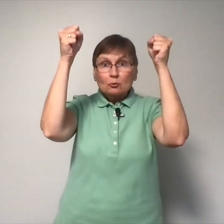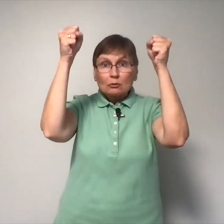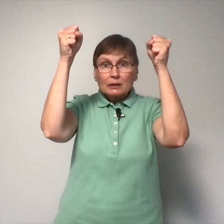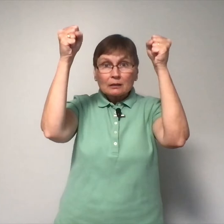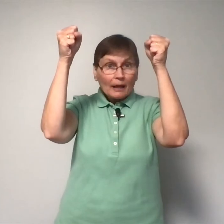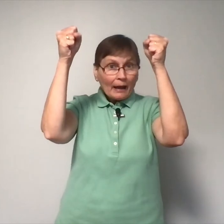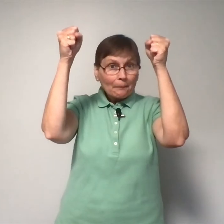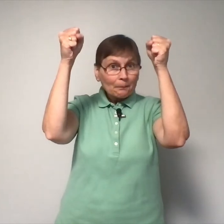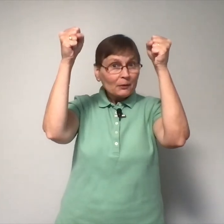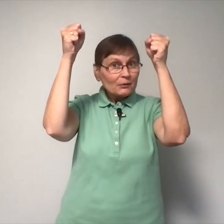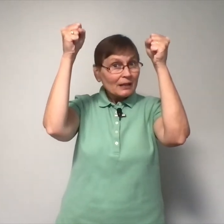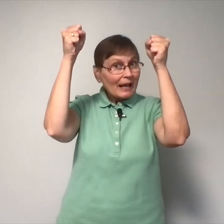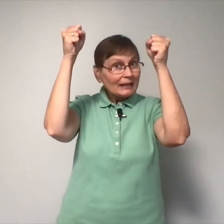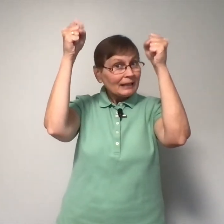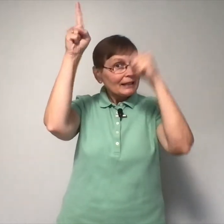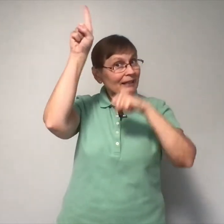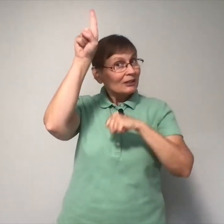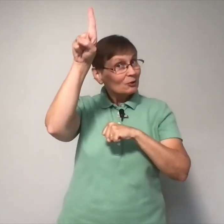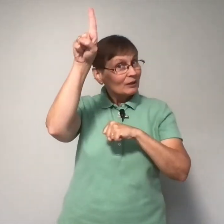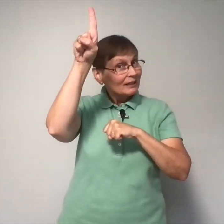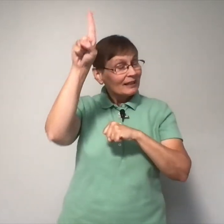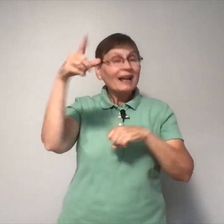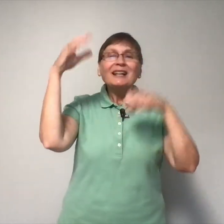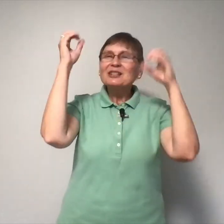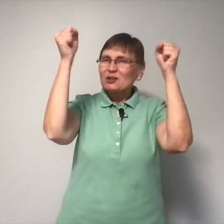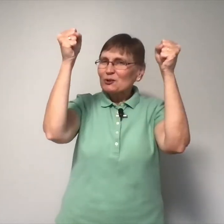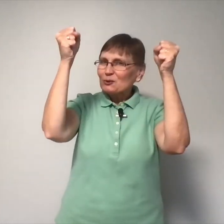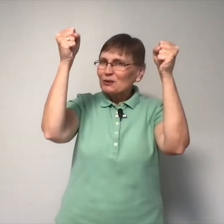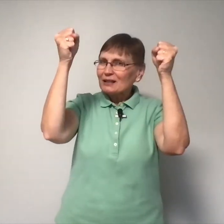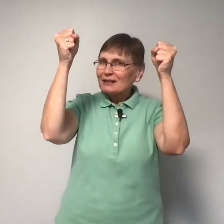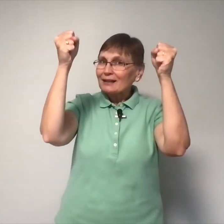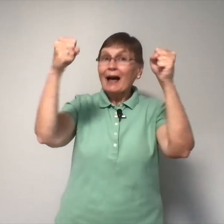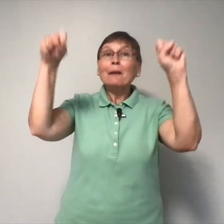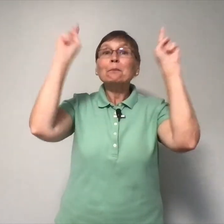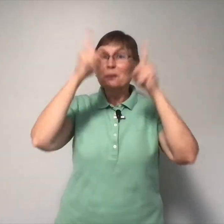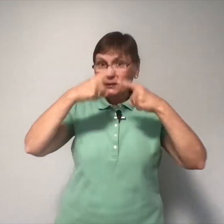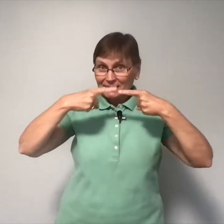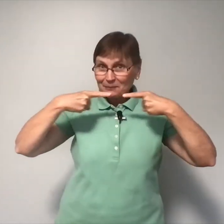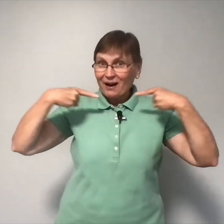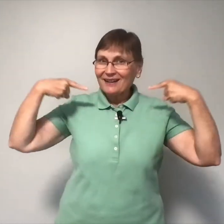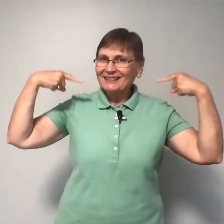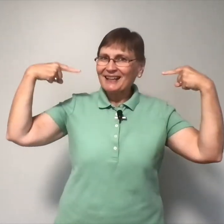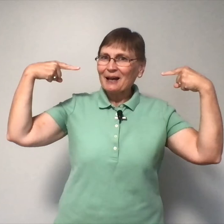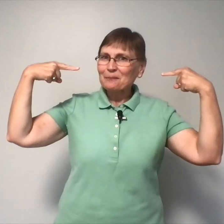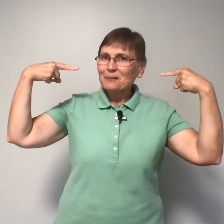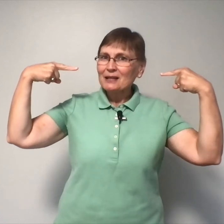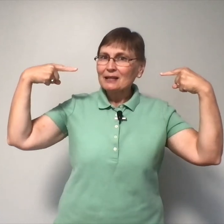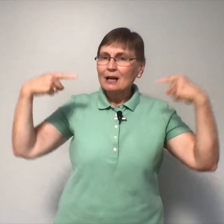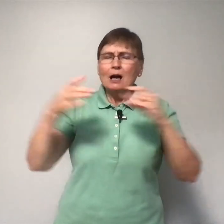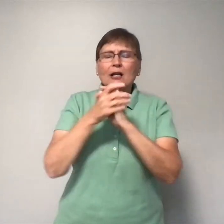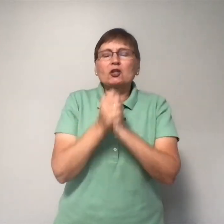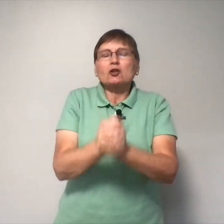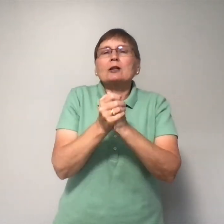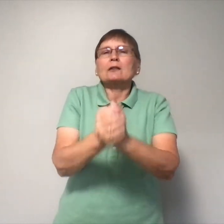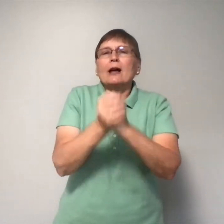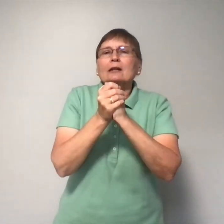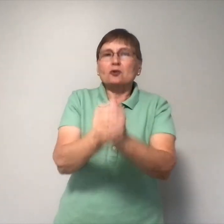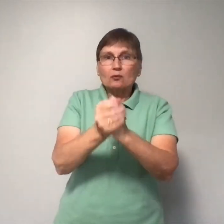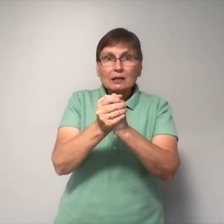little apples hanging in a tree. Two little apples smiled at me. I shook that tree